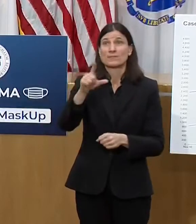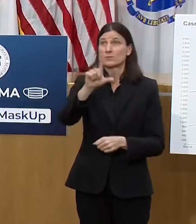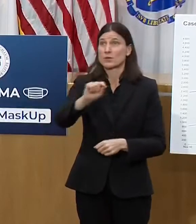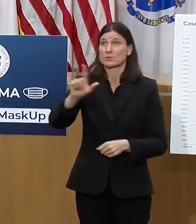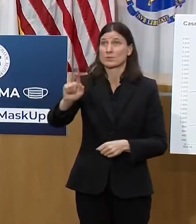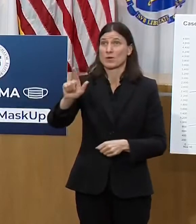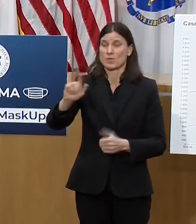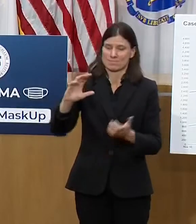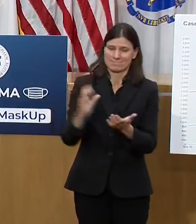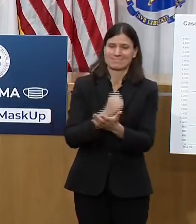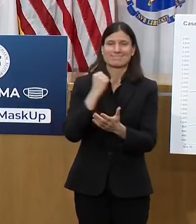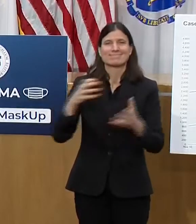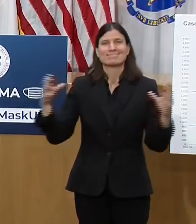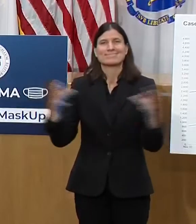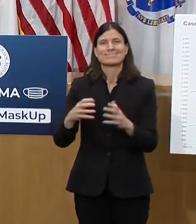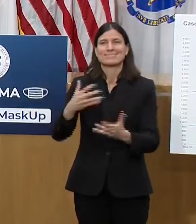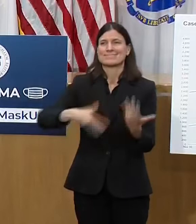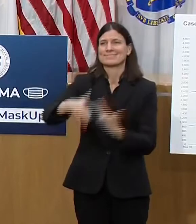But not this year.